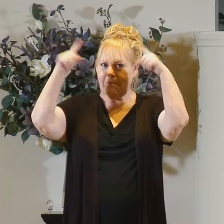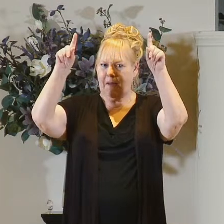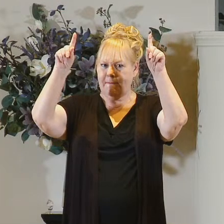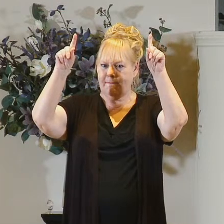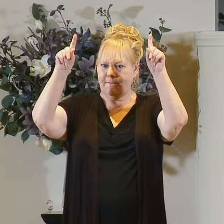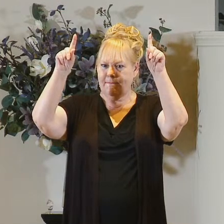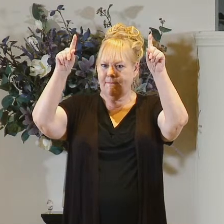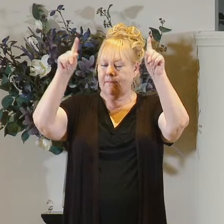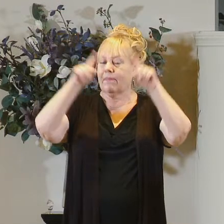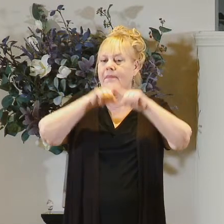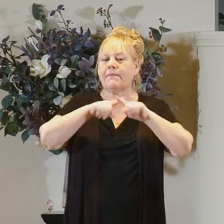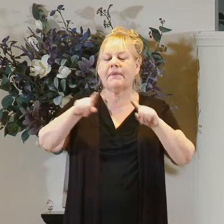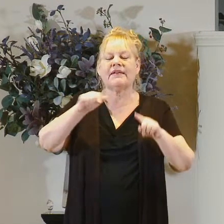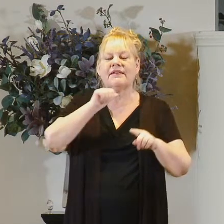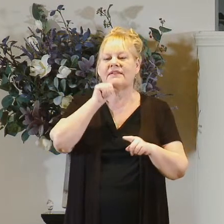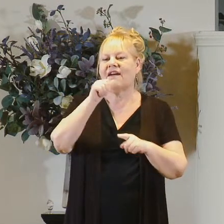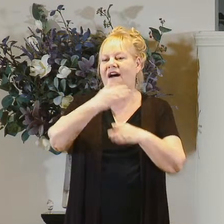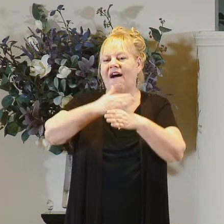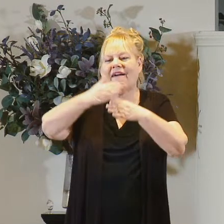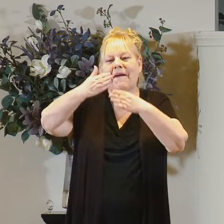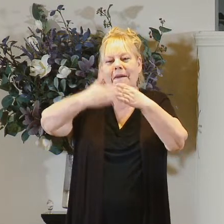but it's not yet complete